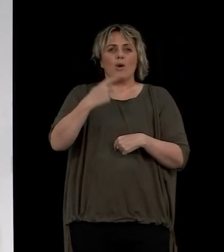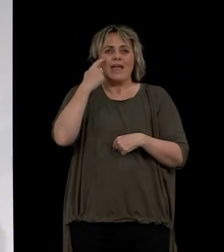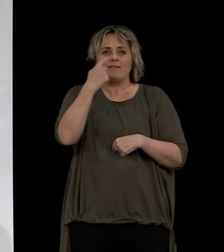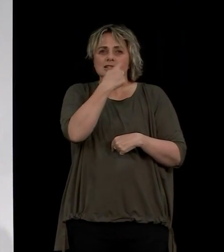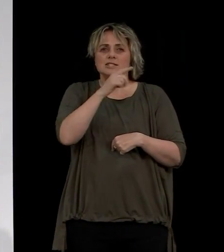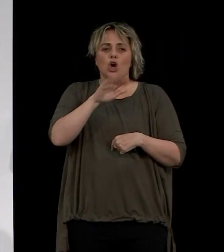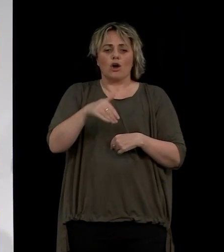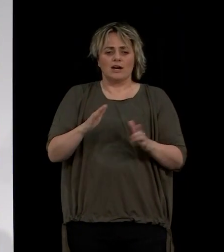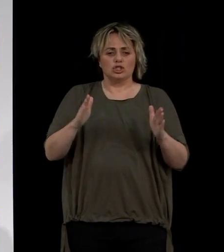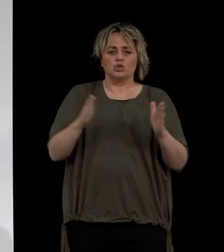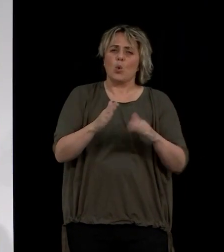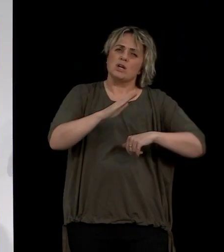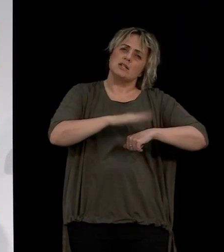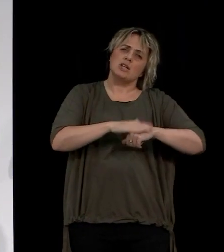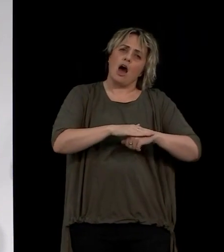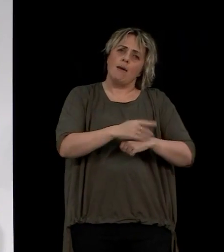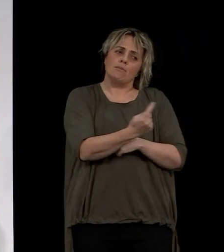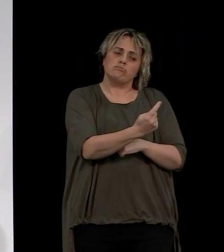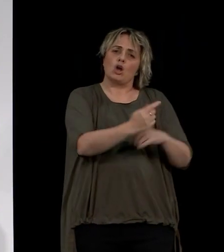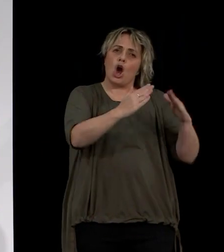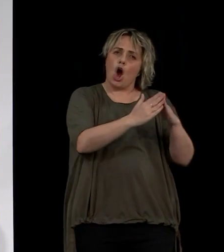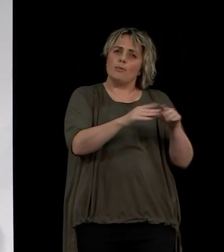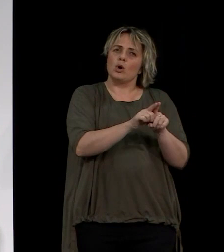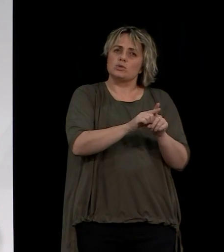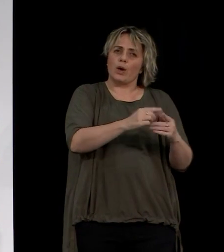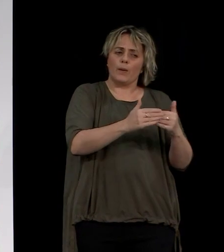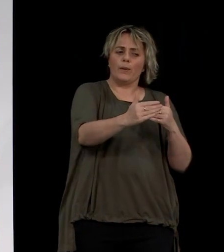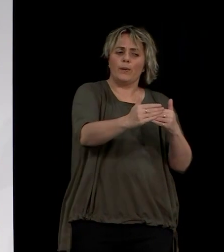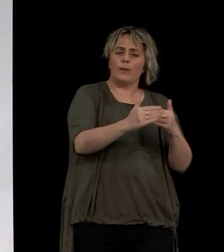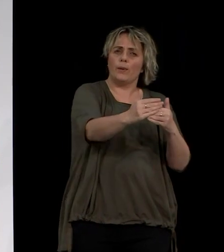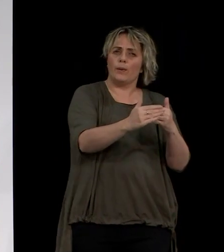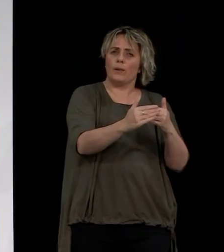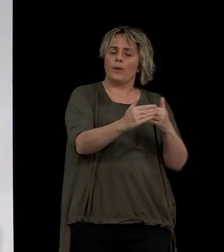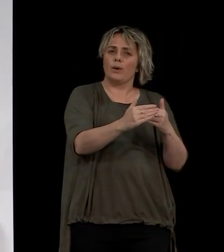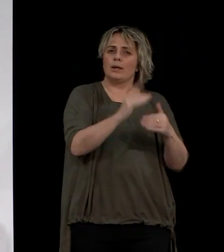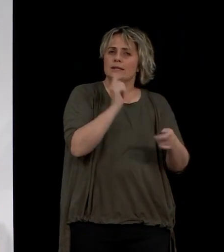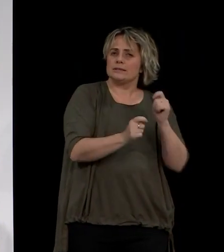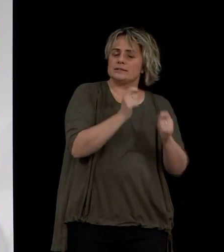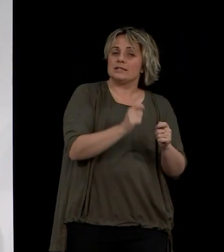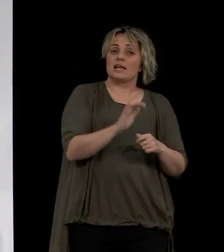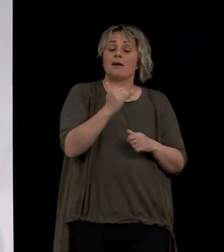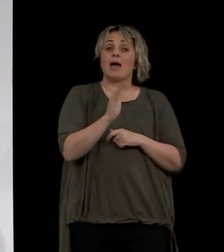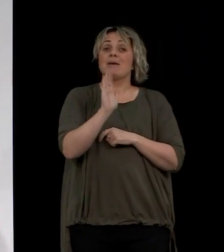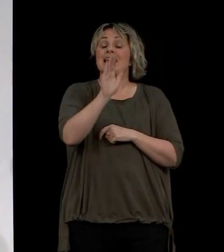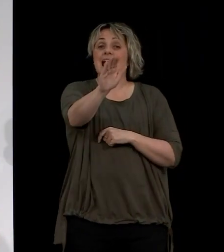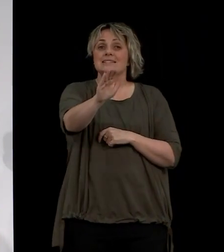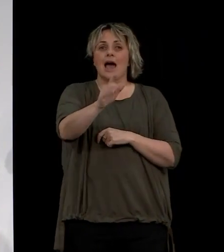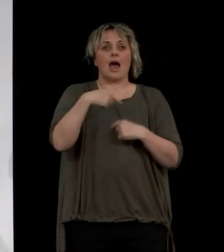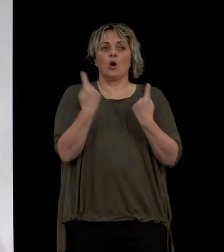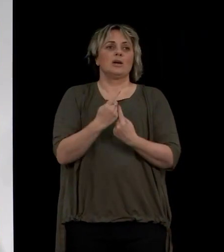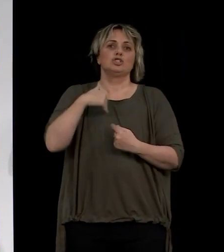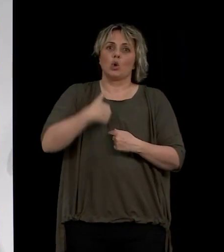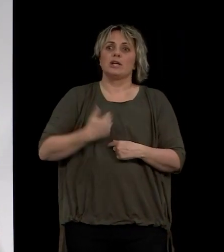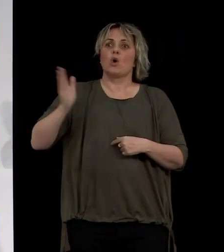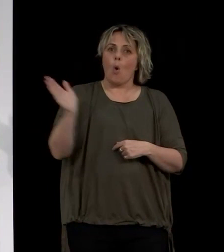shorter periods of isolation in the future as well. With our expectation that further down the track, it may not be necessary for